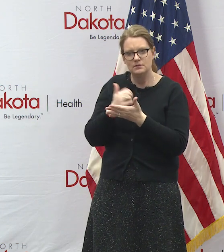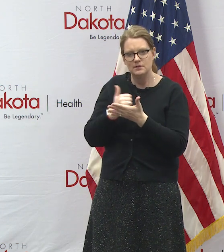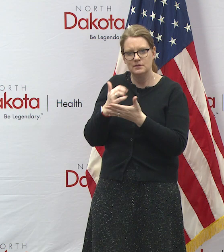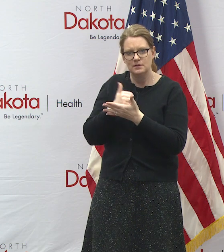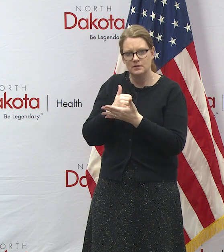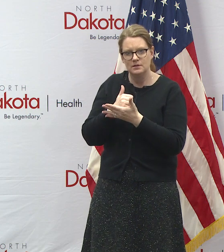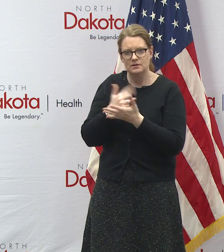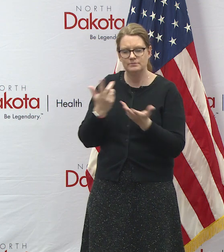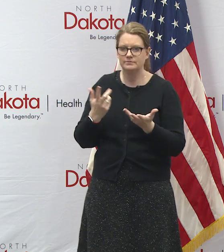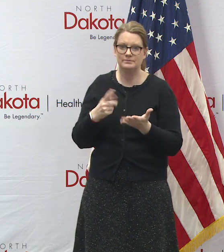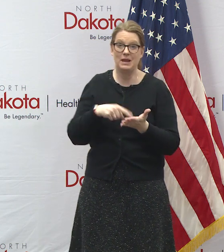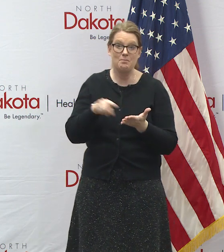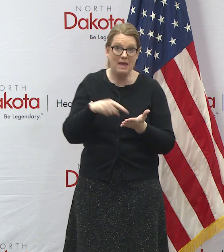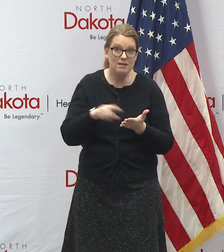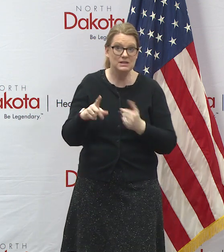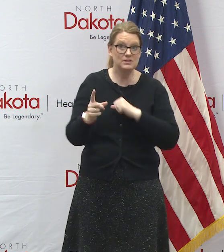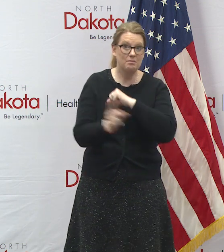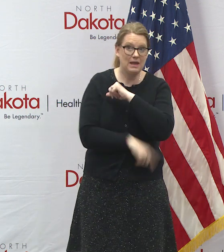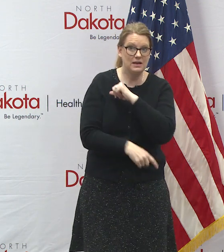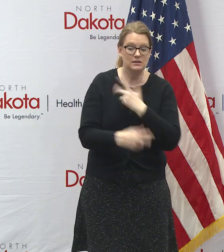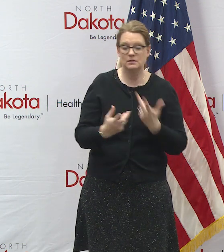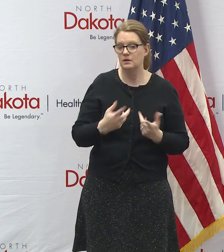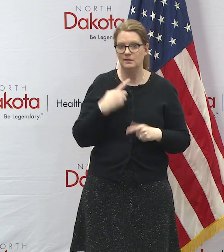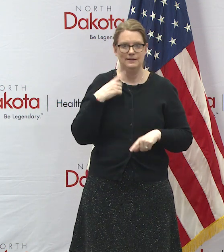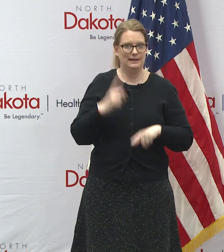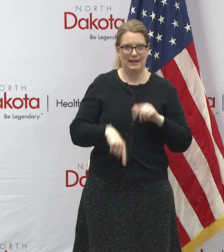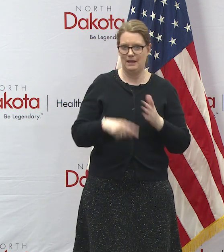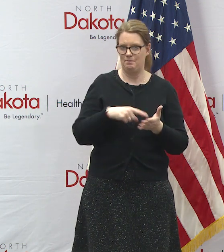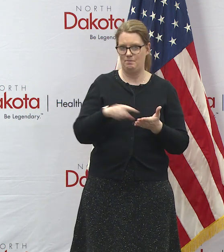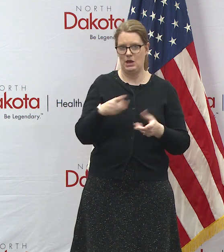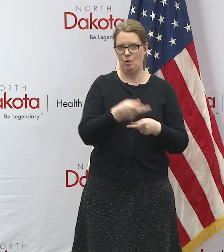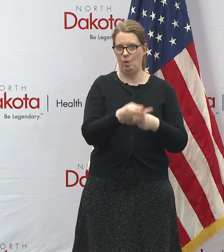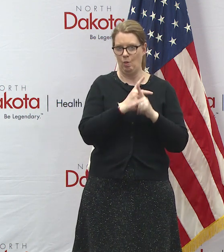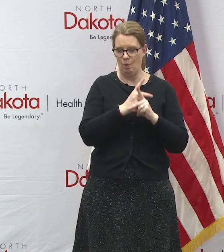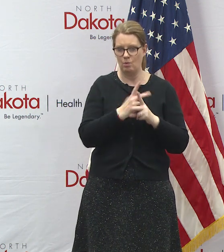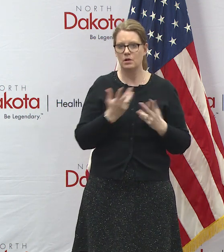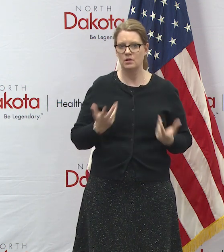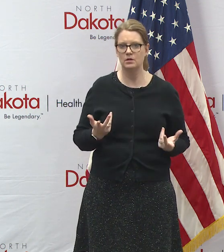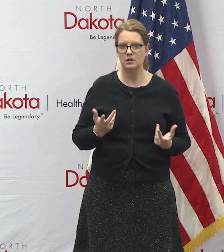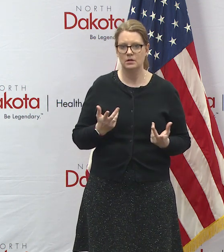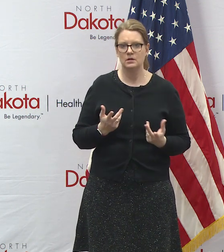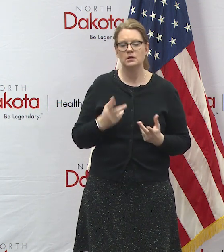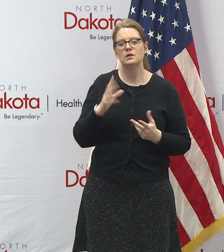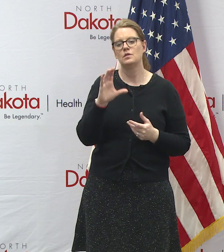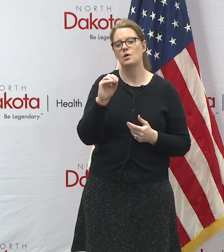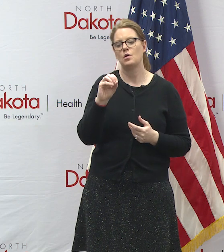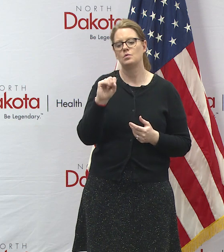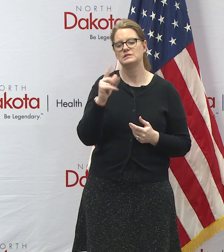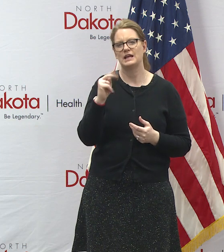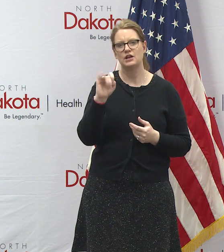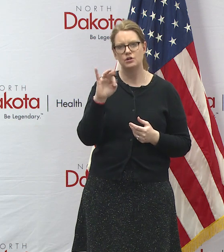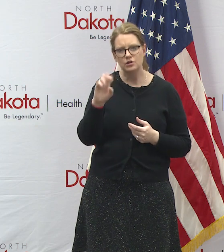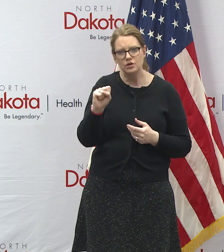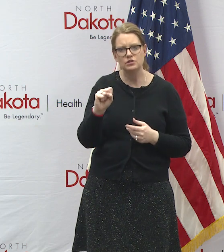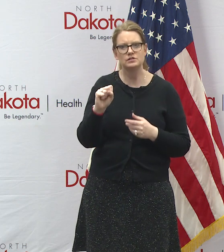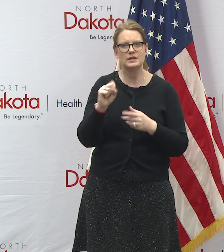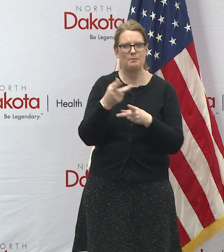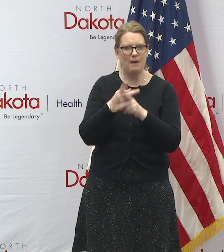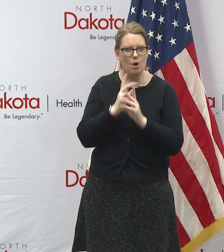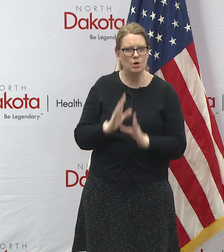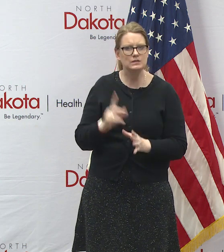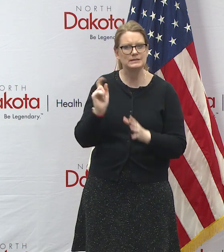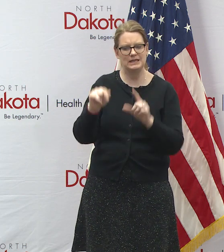no you know payments or penalties if you're not paying your loan to do this borrowers and co-signers need a simple online form